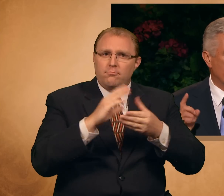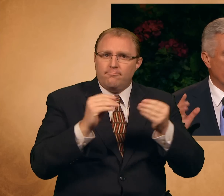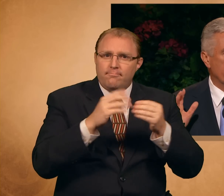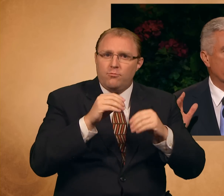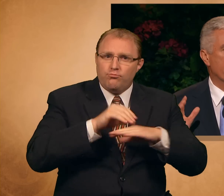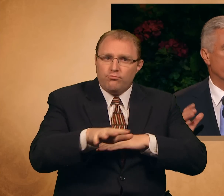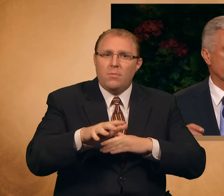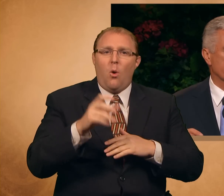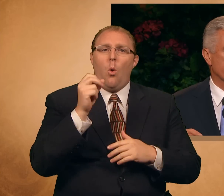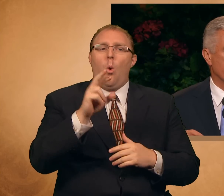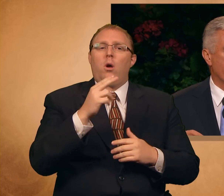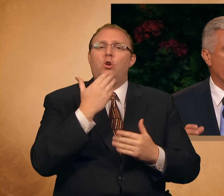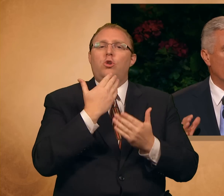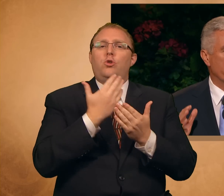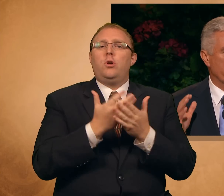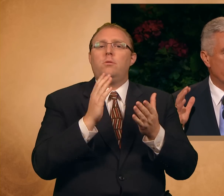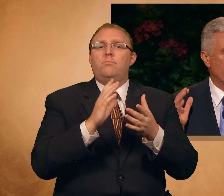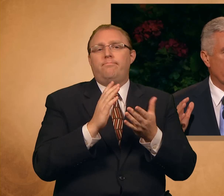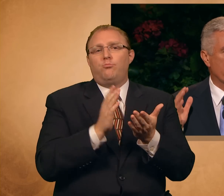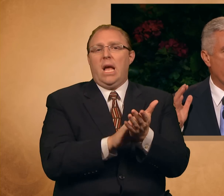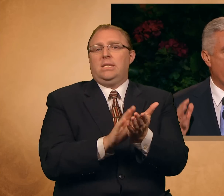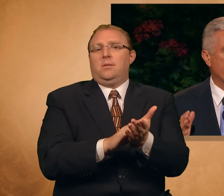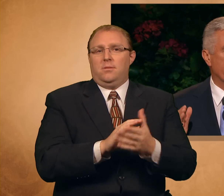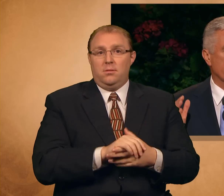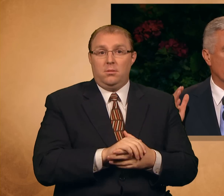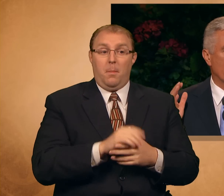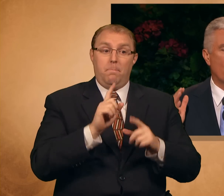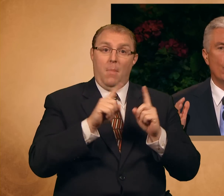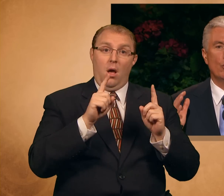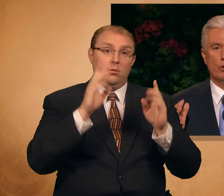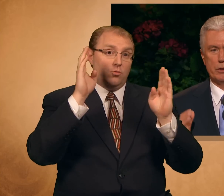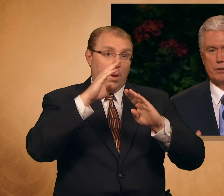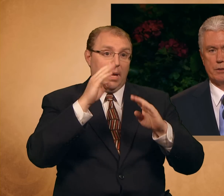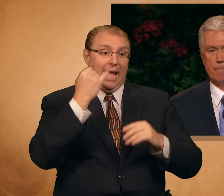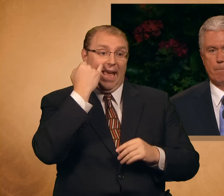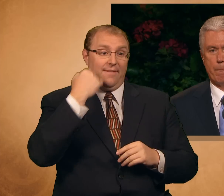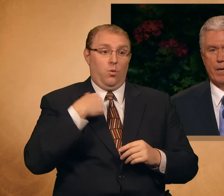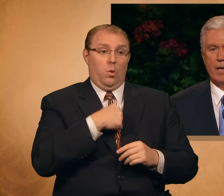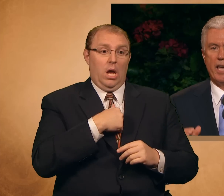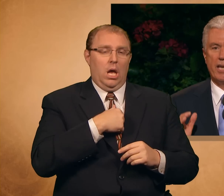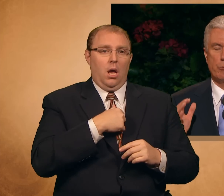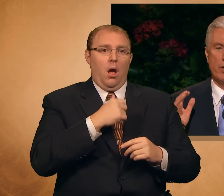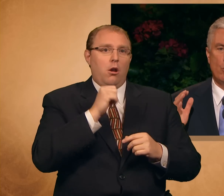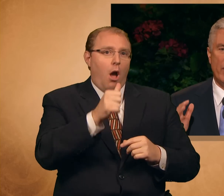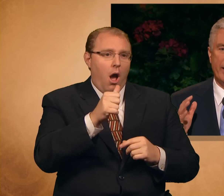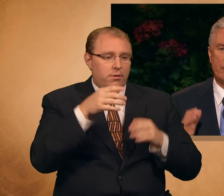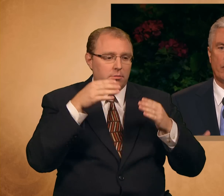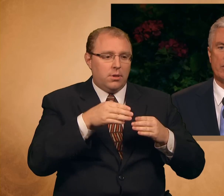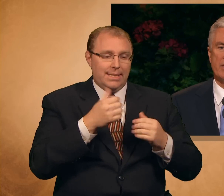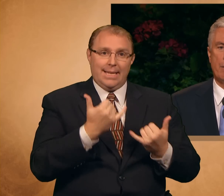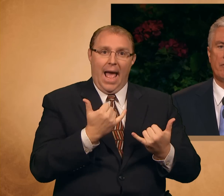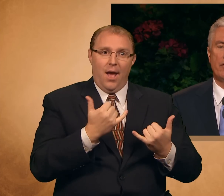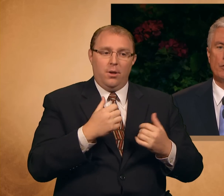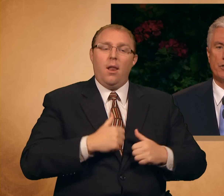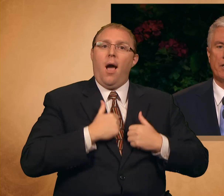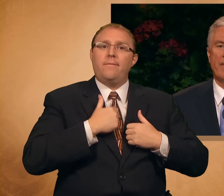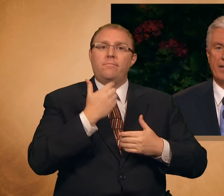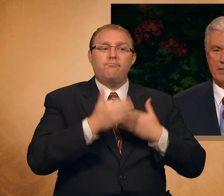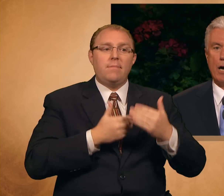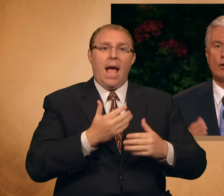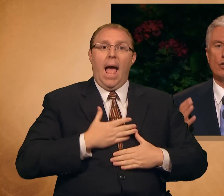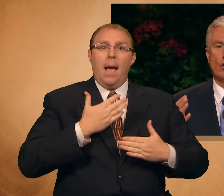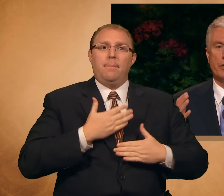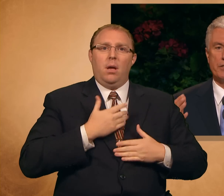The problem comes when we put our happiness on hold as we wait for some future